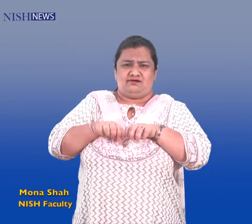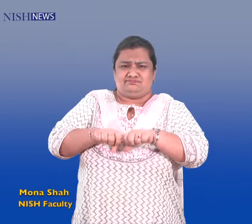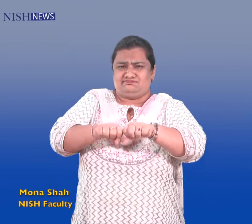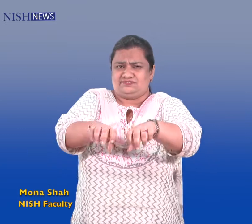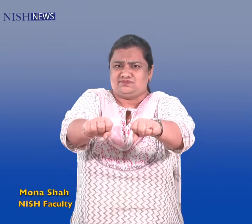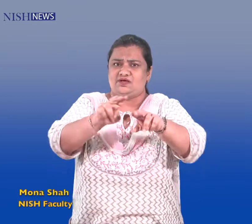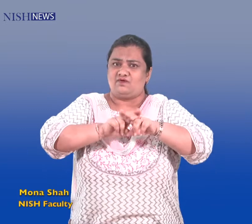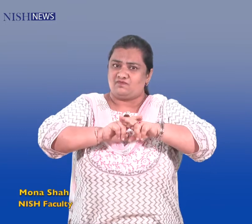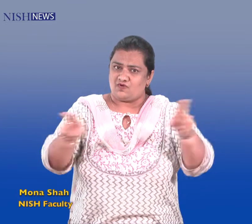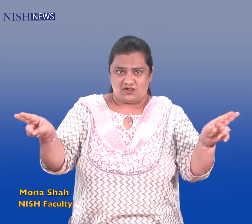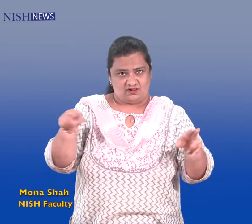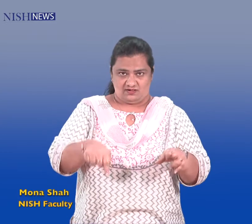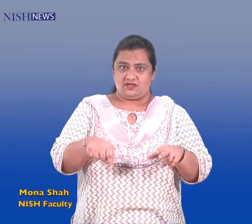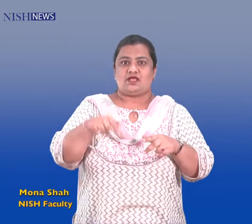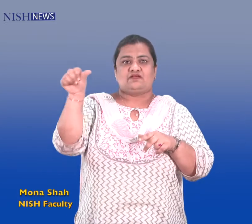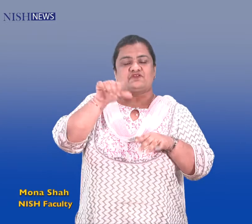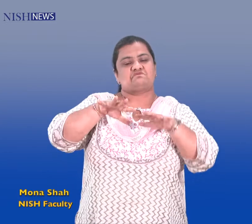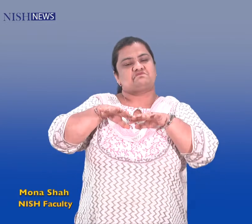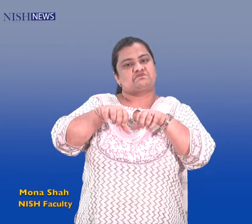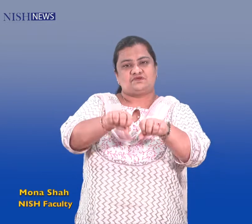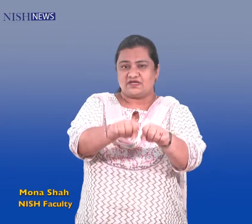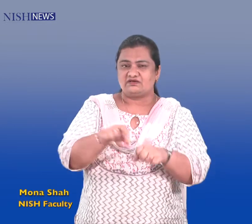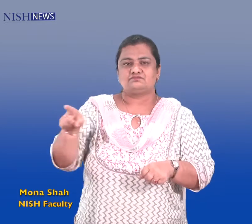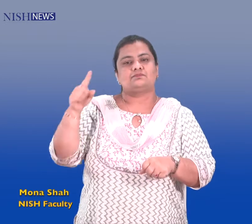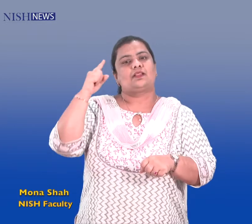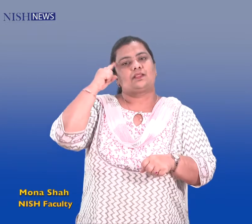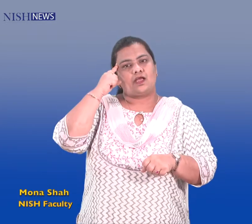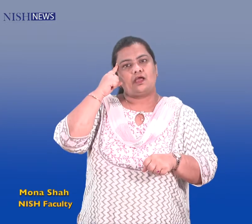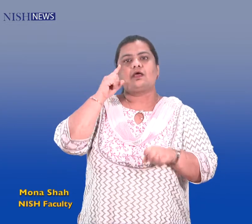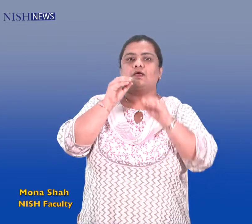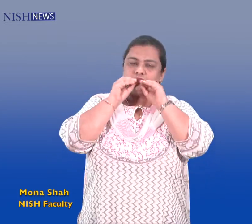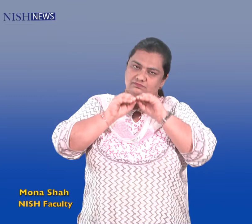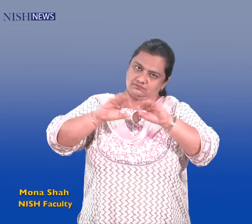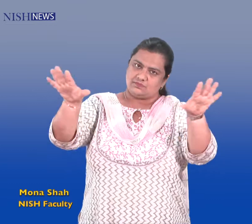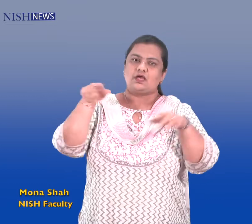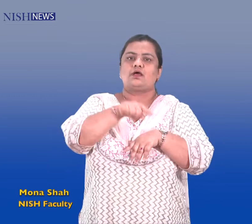allowed and presently girls and young women in grades seven to twelve are allowed to attend school.